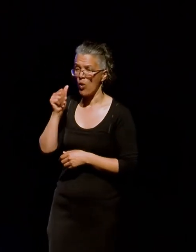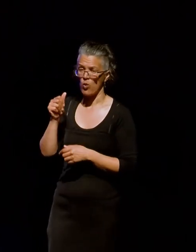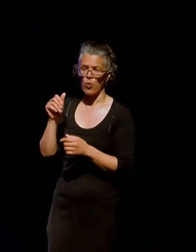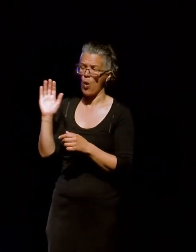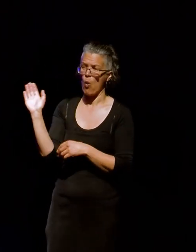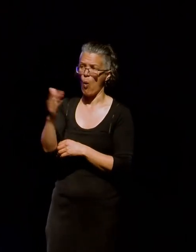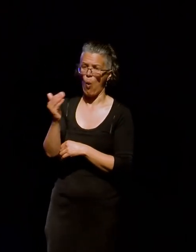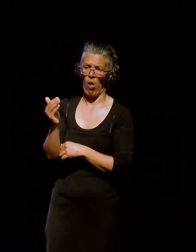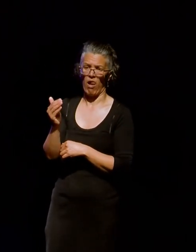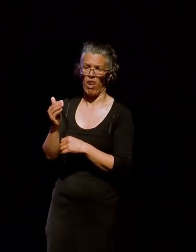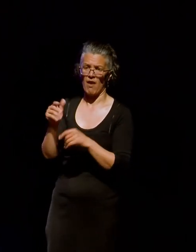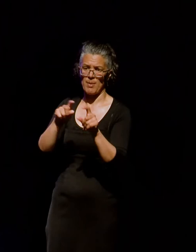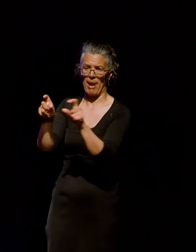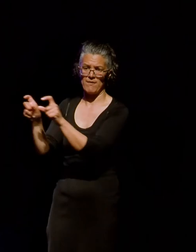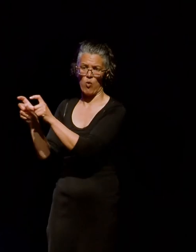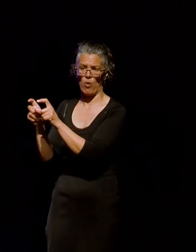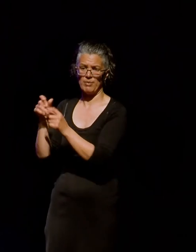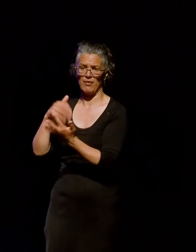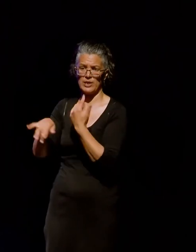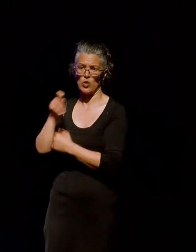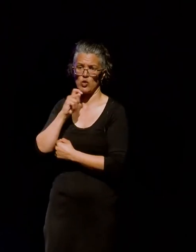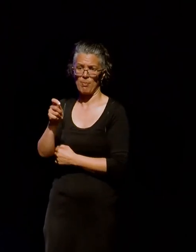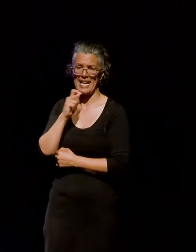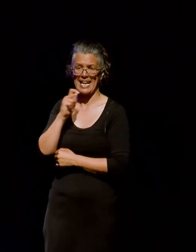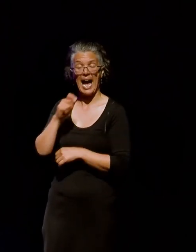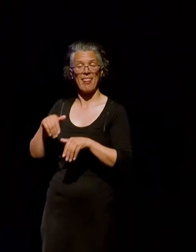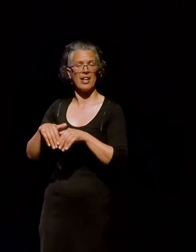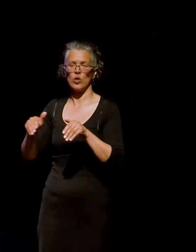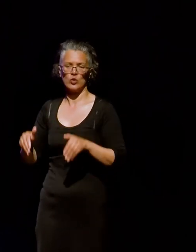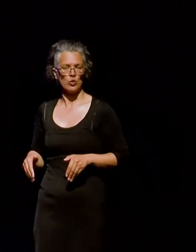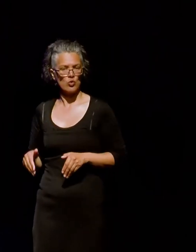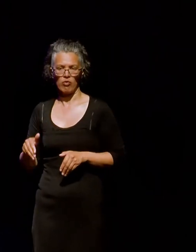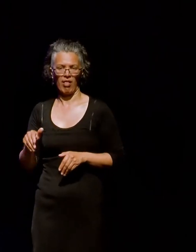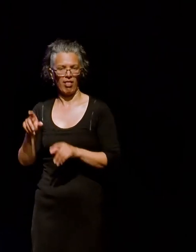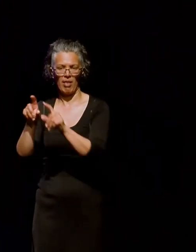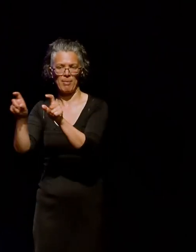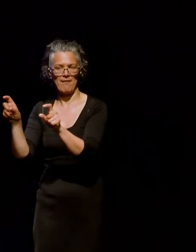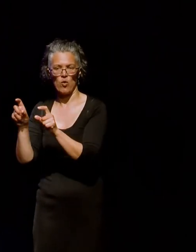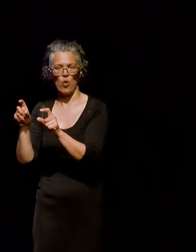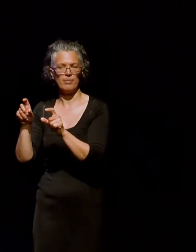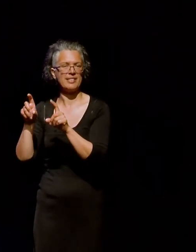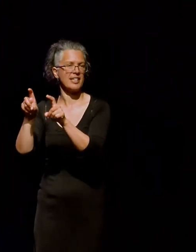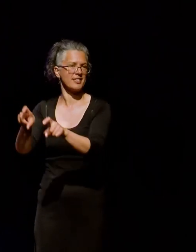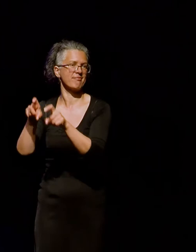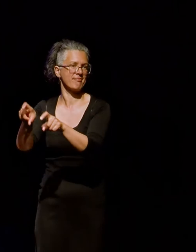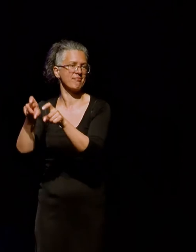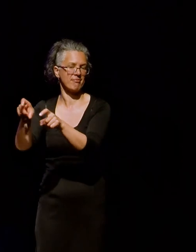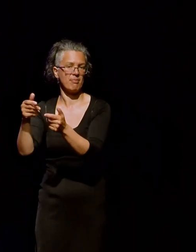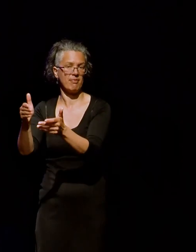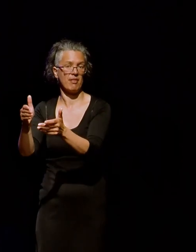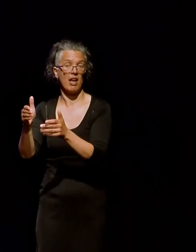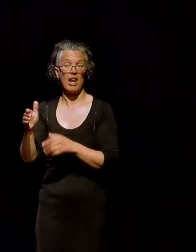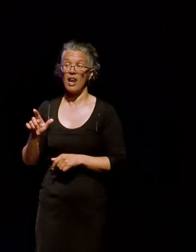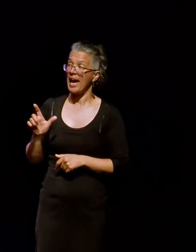the social media, uh, platforms, they're not neutral utilities or platforms, um, that are just storing our digital lives. We know that, um,